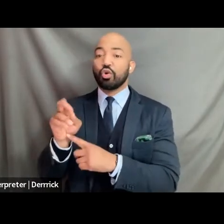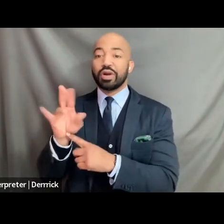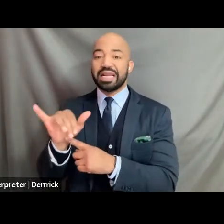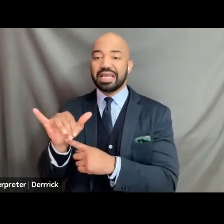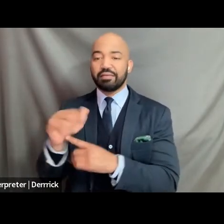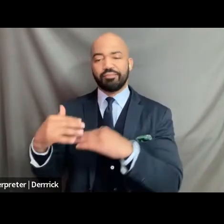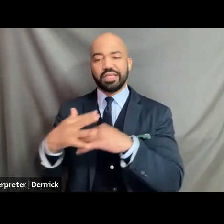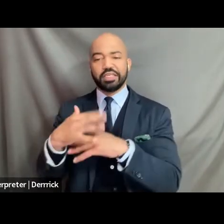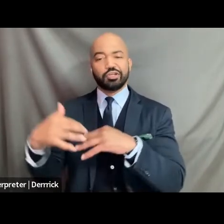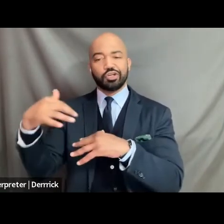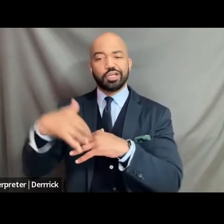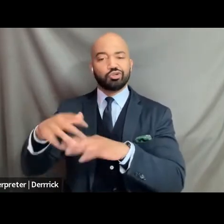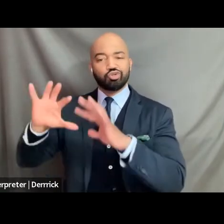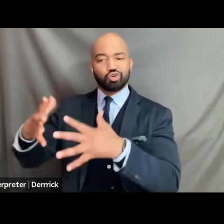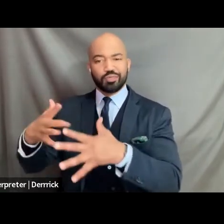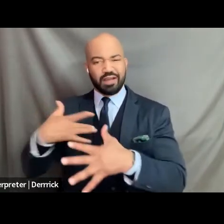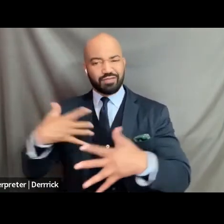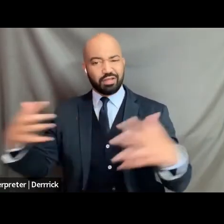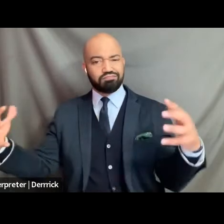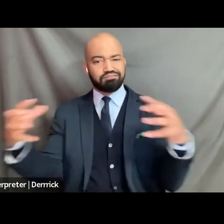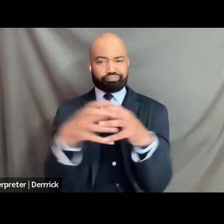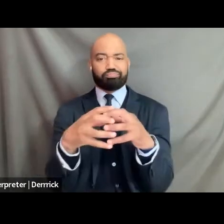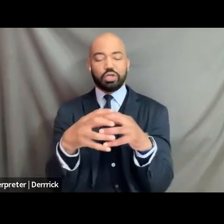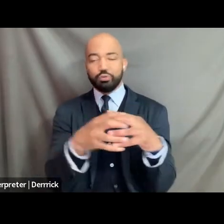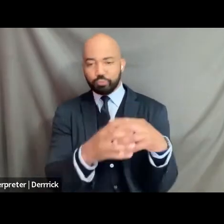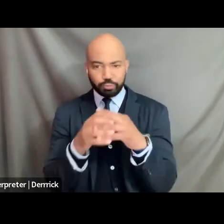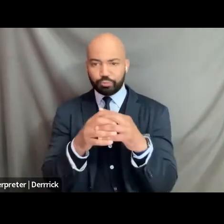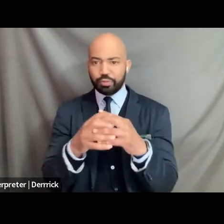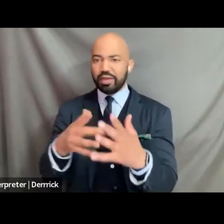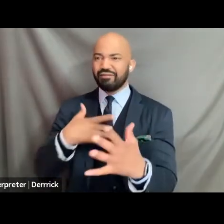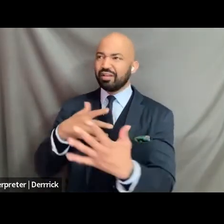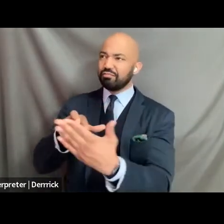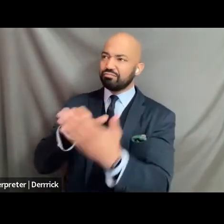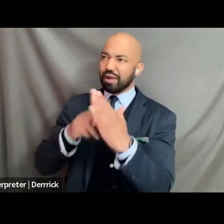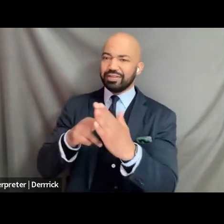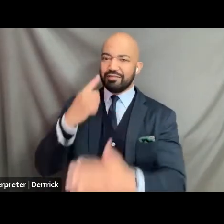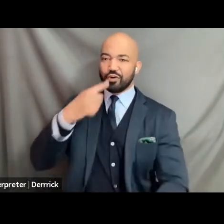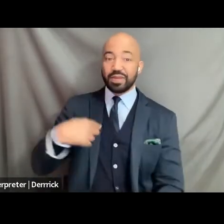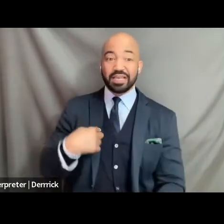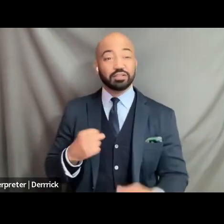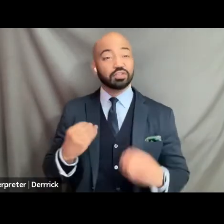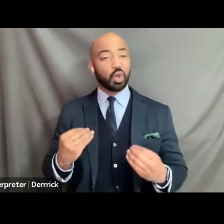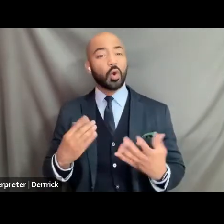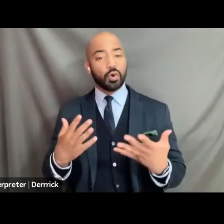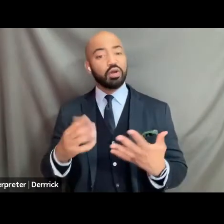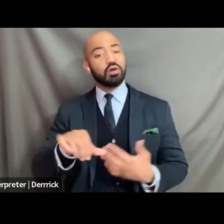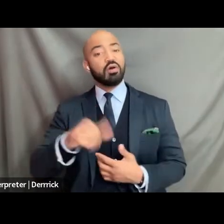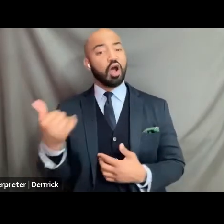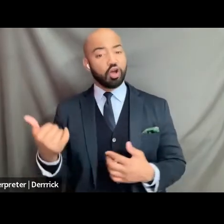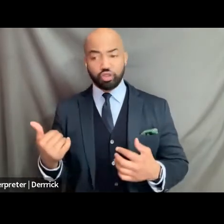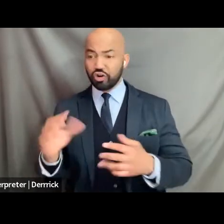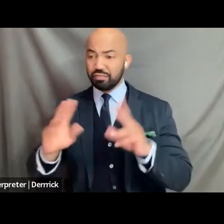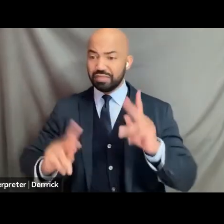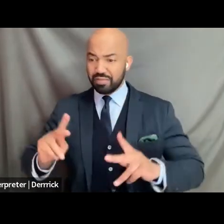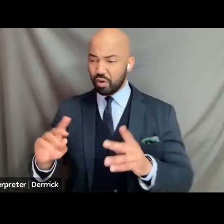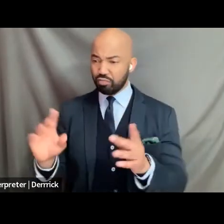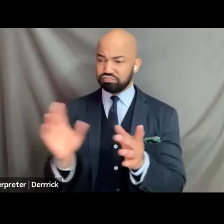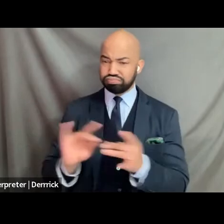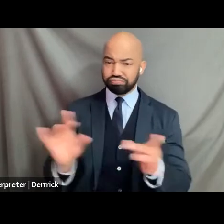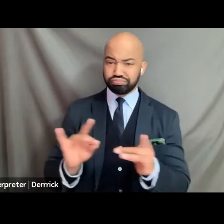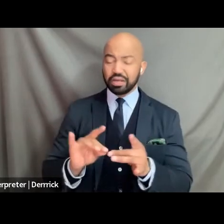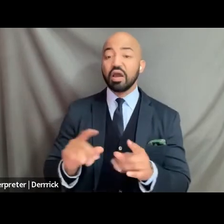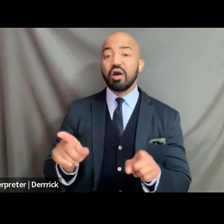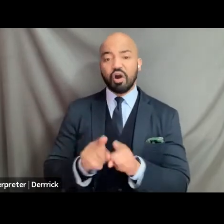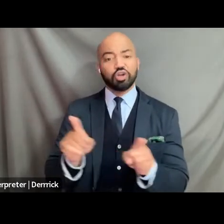um and so i'm completely honored to just be able to echo some of my sentiments upon what this confirmation will mean